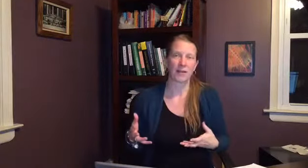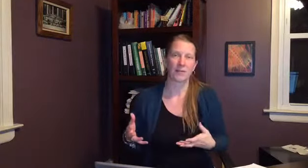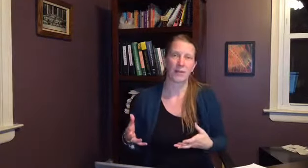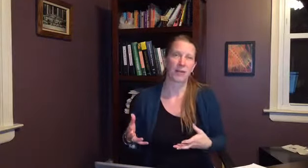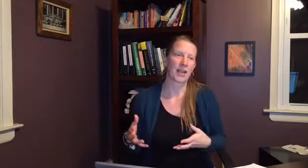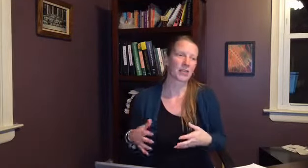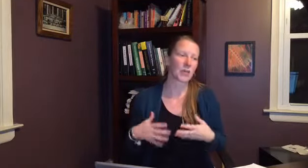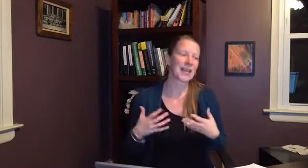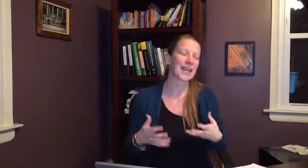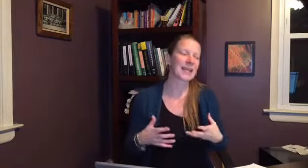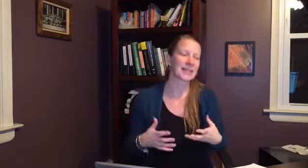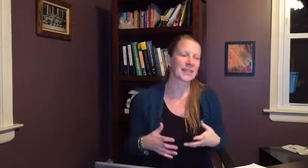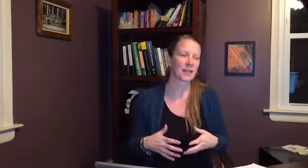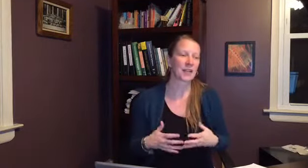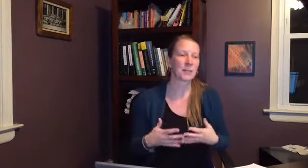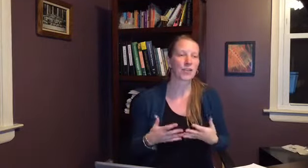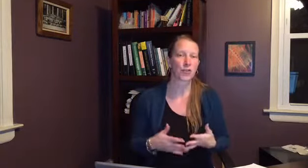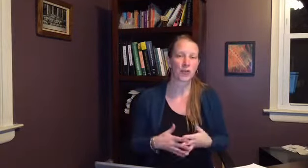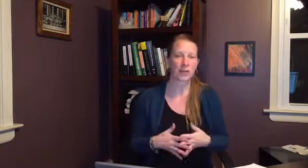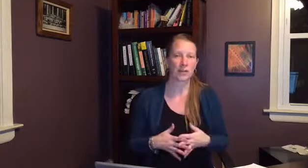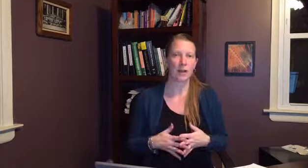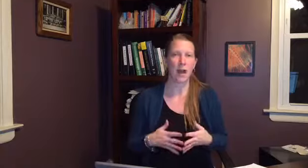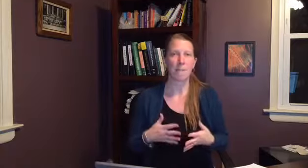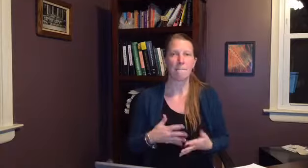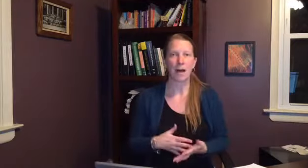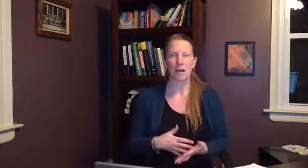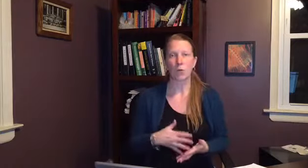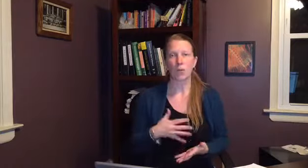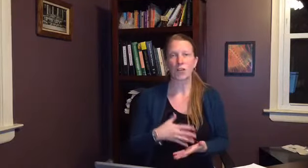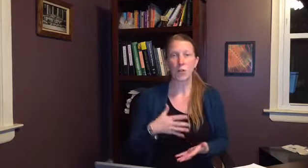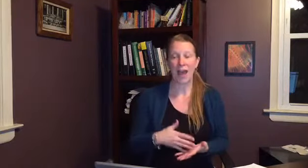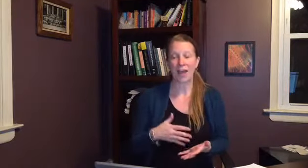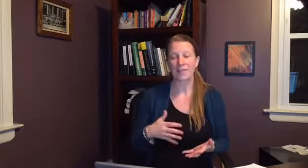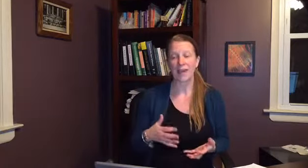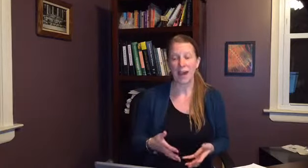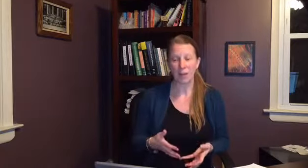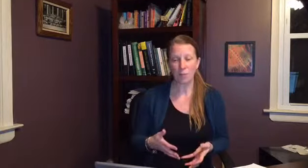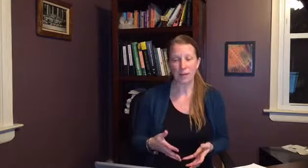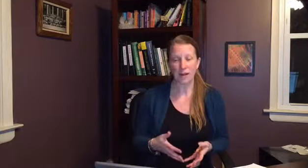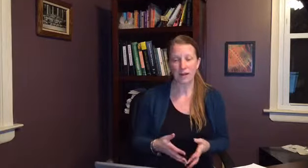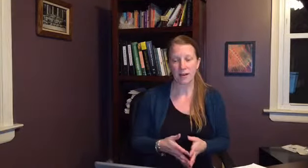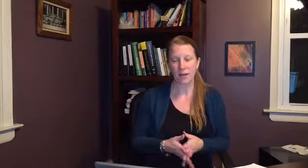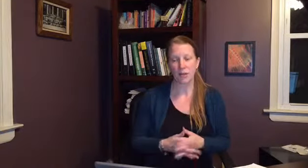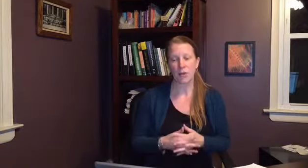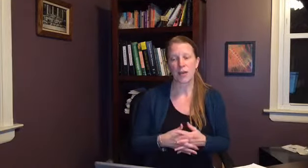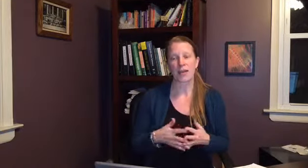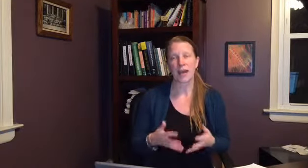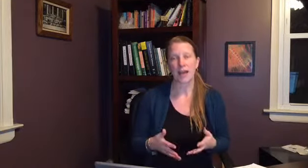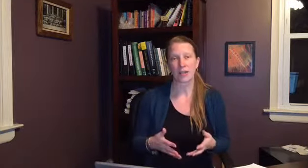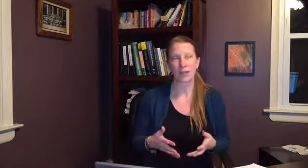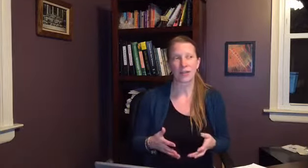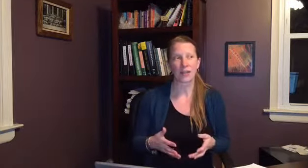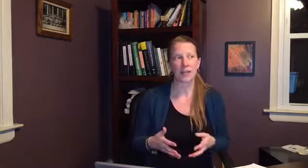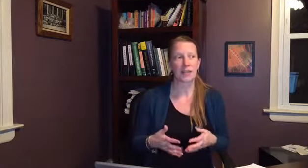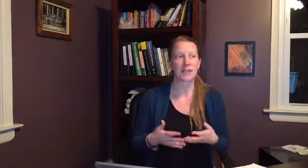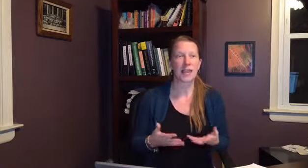okay so it can't necessarily be treated but when you have an outbreak you can actually take